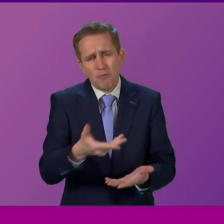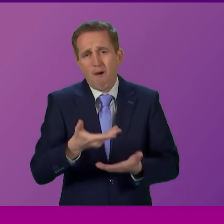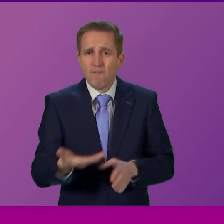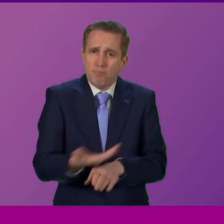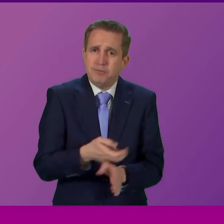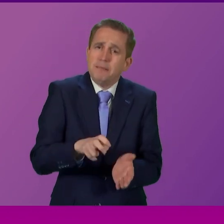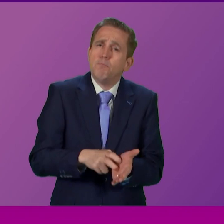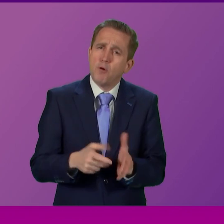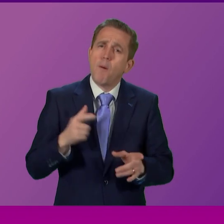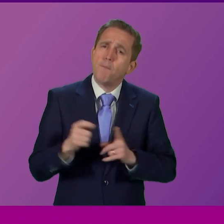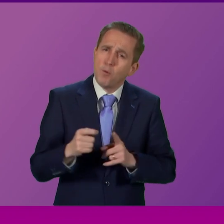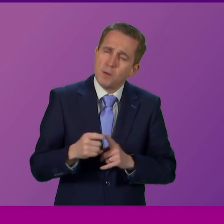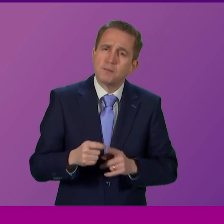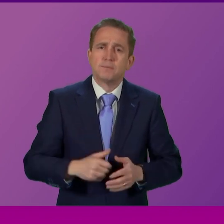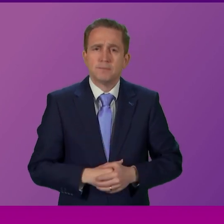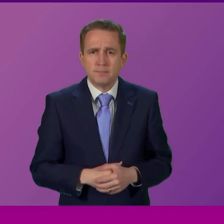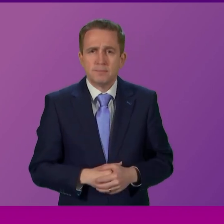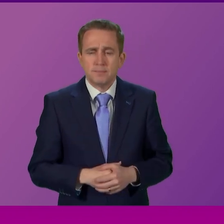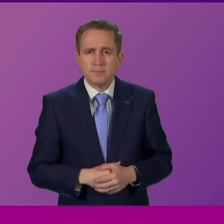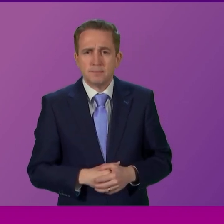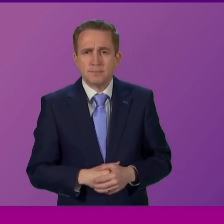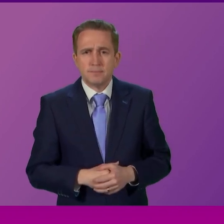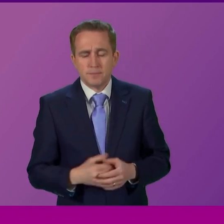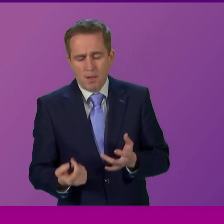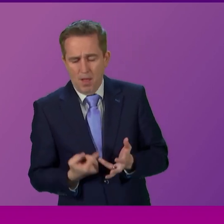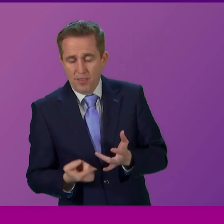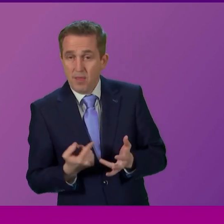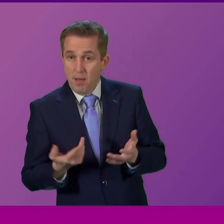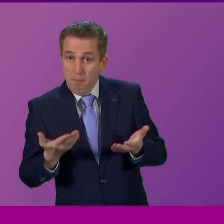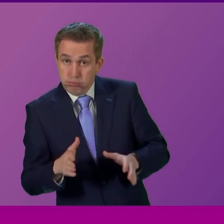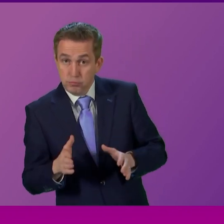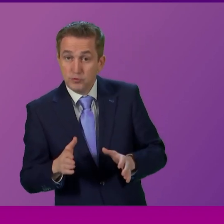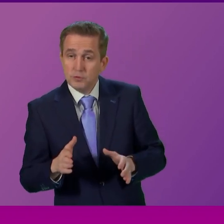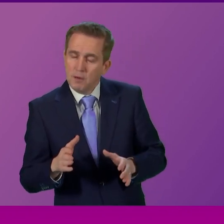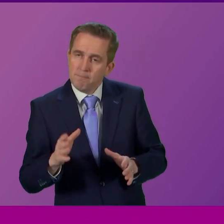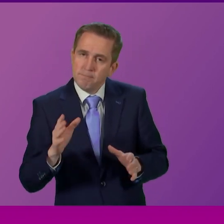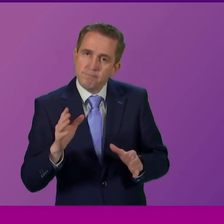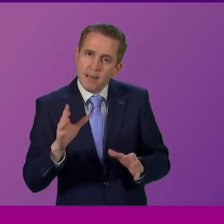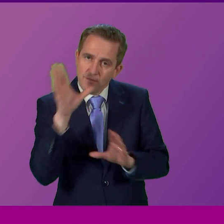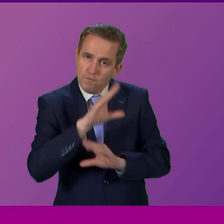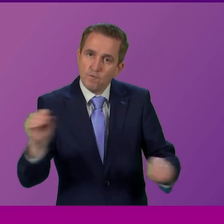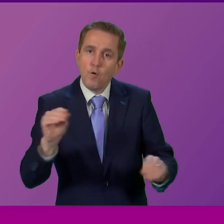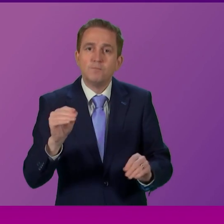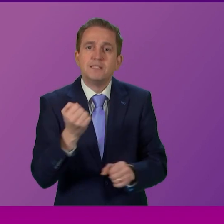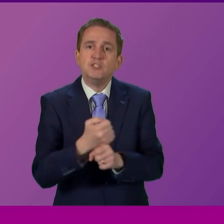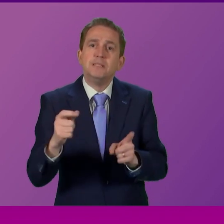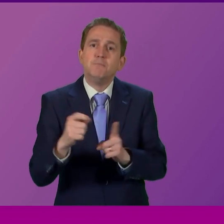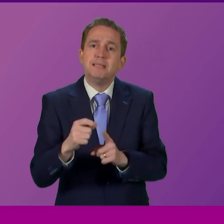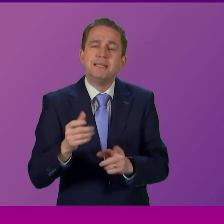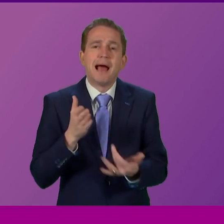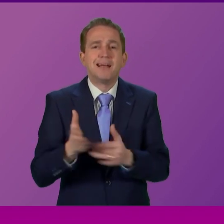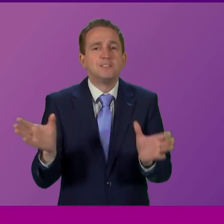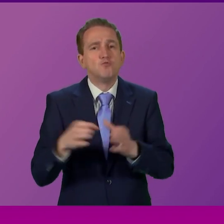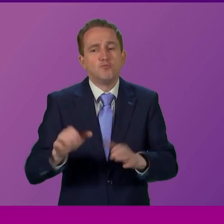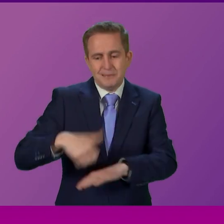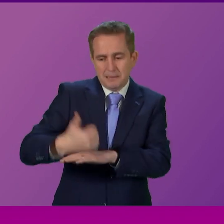help with that and the last thing I would say in this particular issue is that I've instructed a GP access group to be set up which will